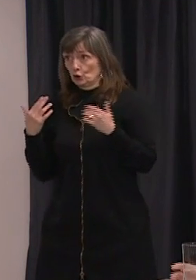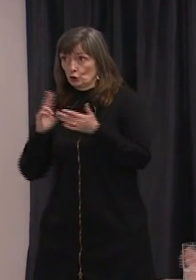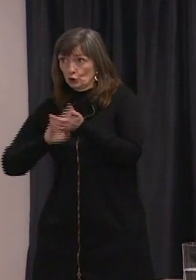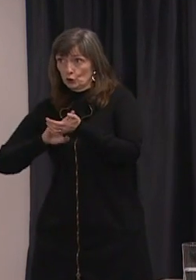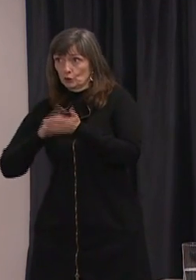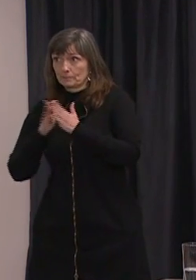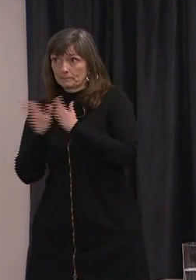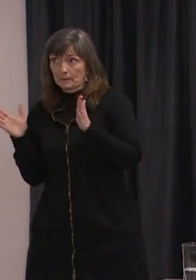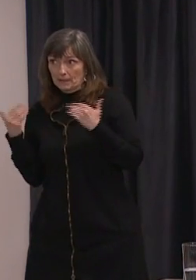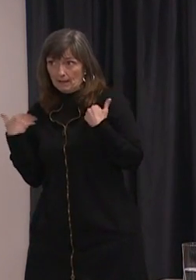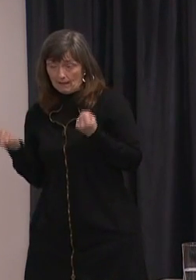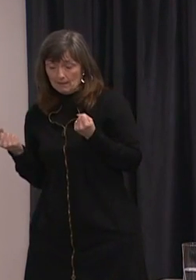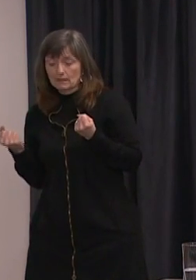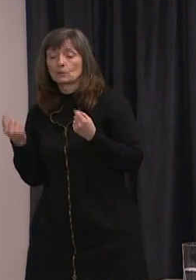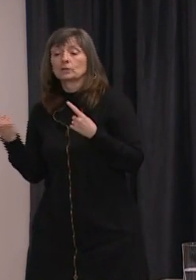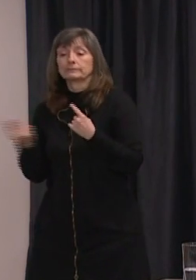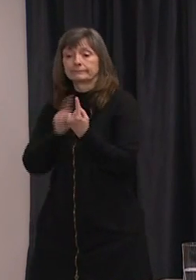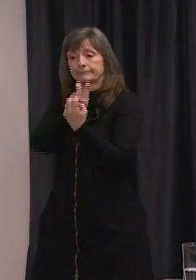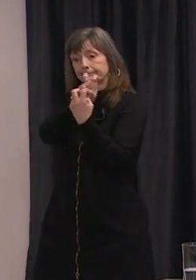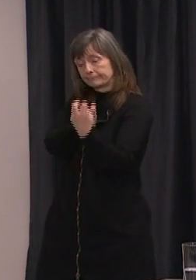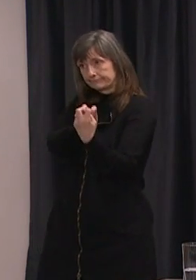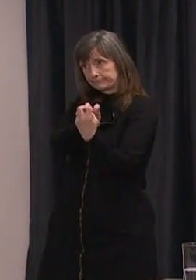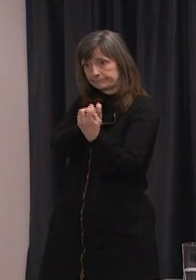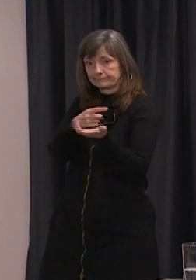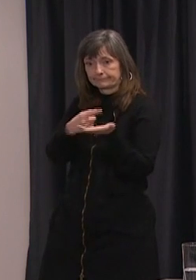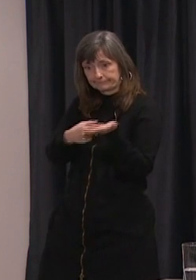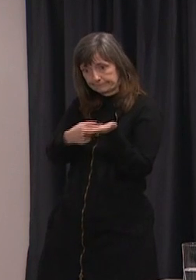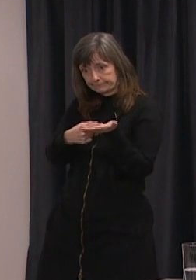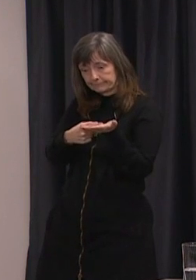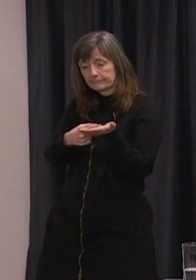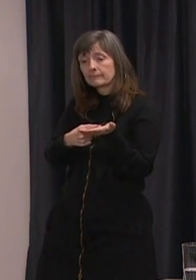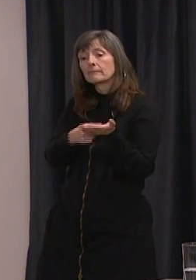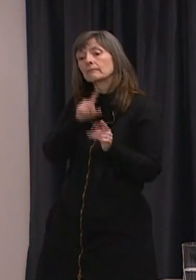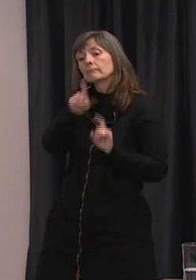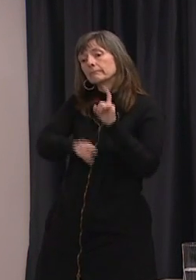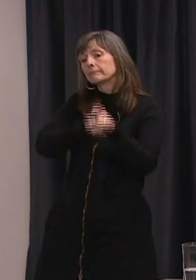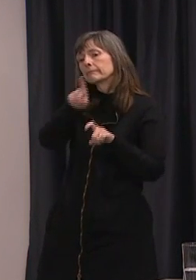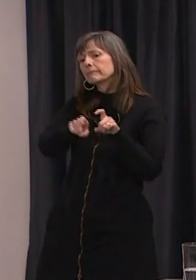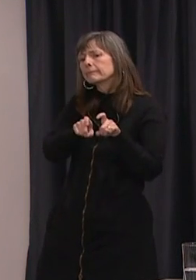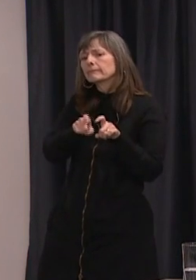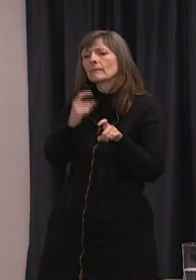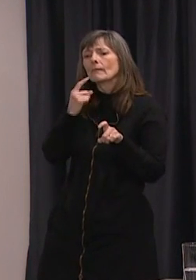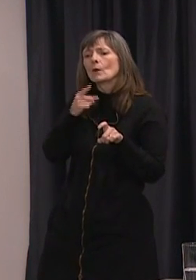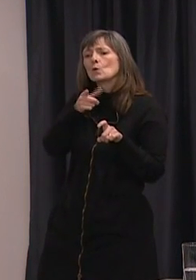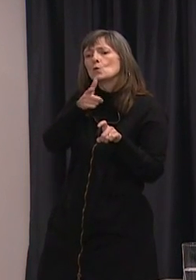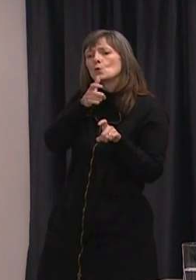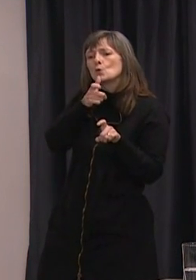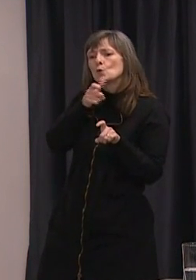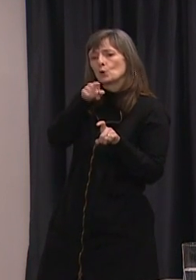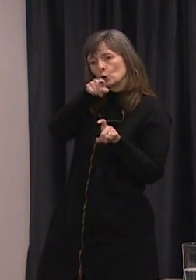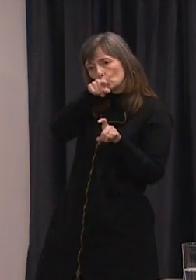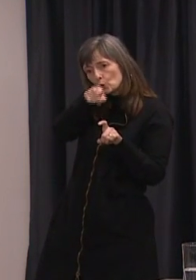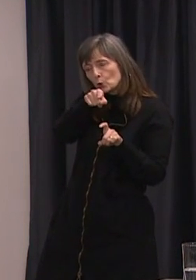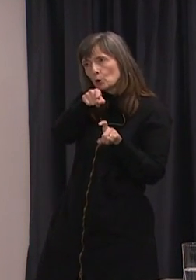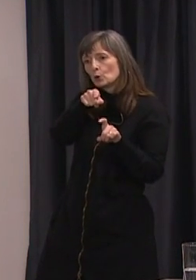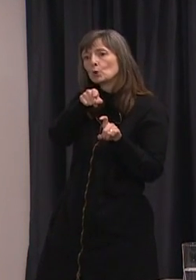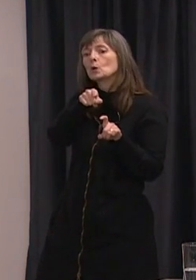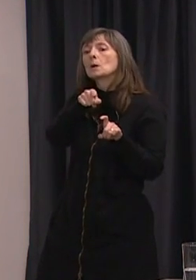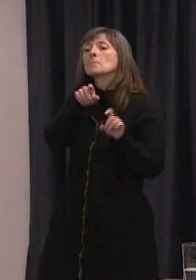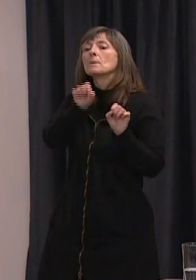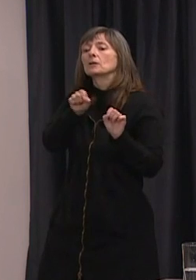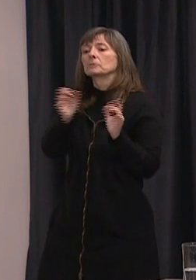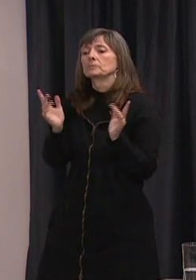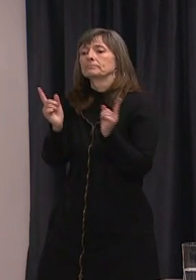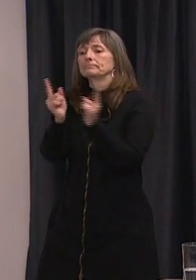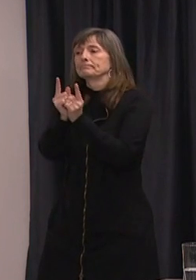go in and speak to the patient. They will find out every person that that person may have been in